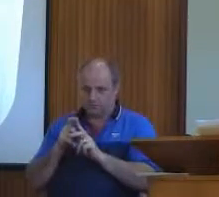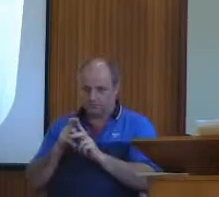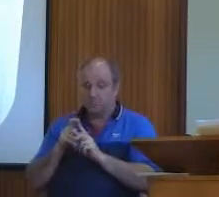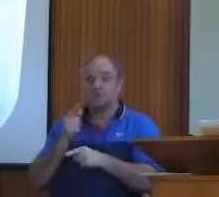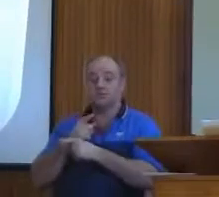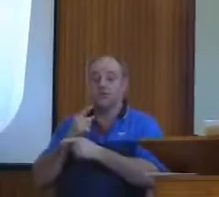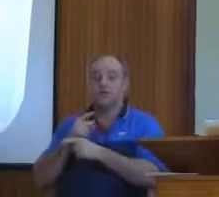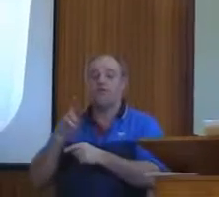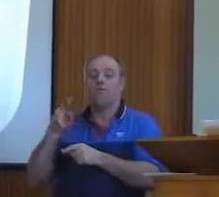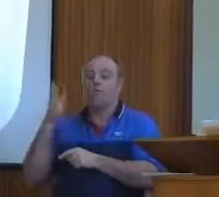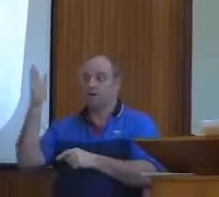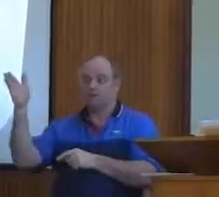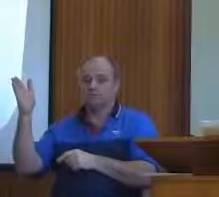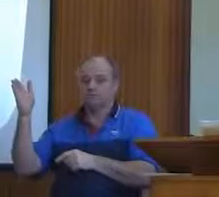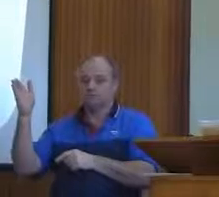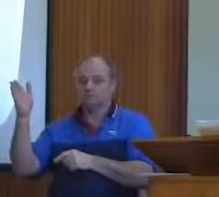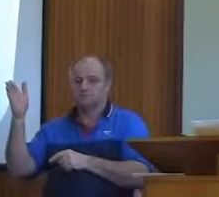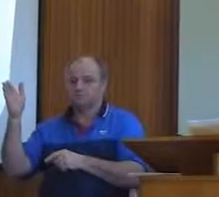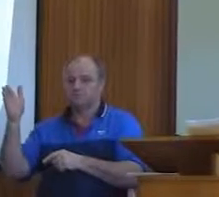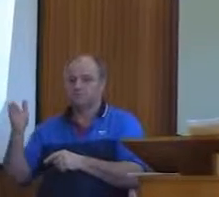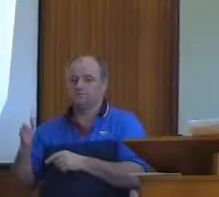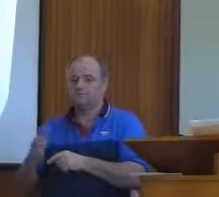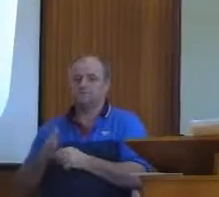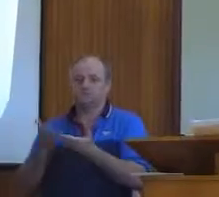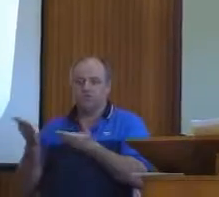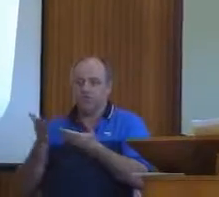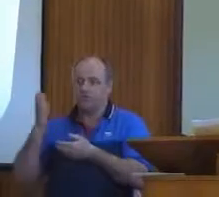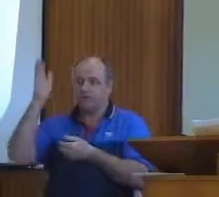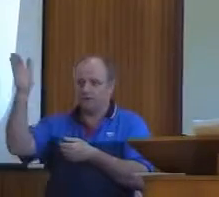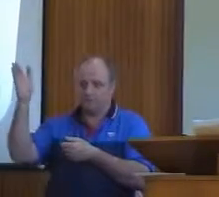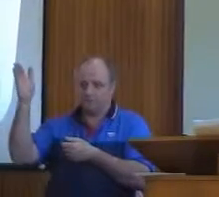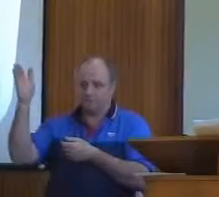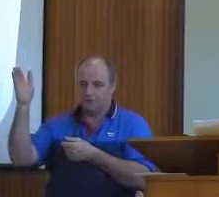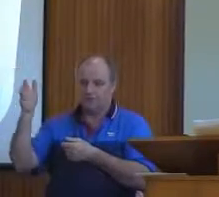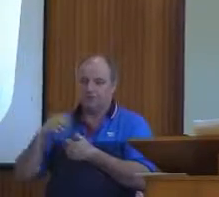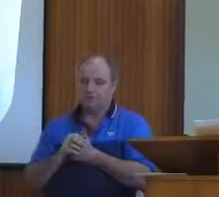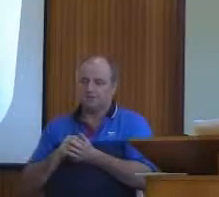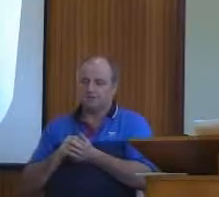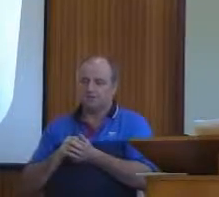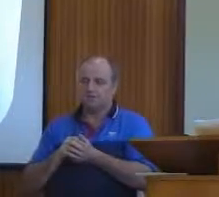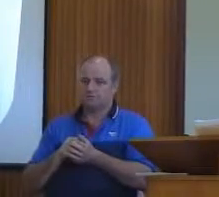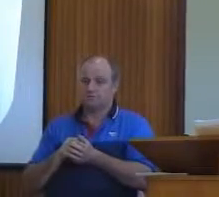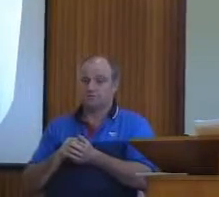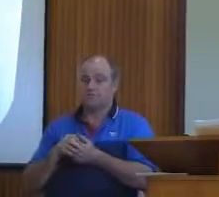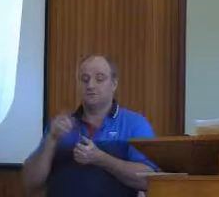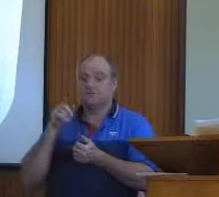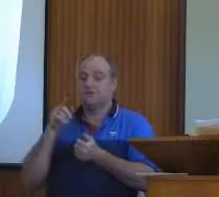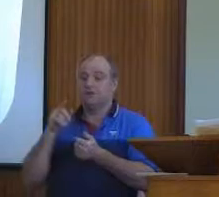Now this word, elect. You know, election. We're going to have an election. Mr. Howard is going to the polls